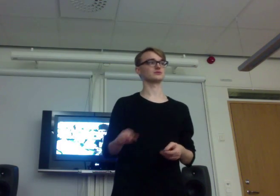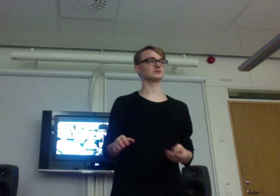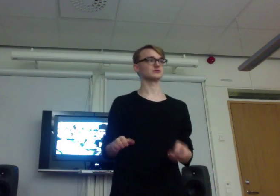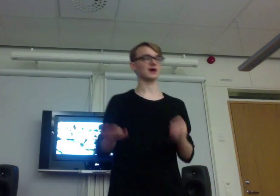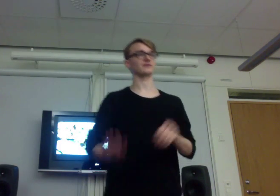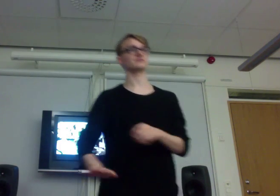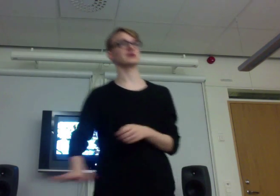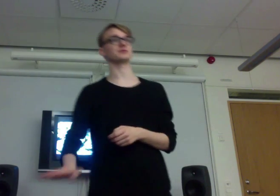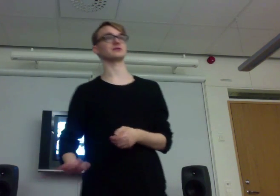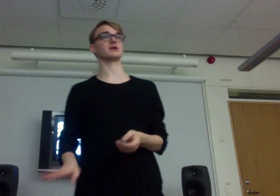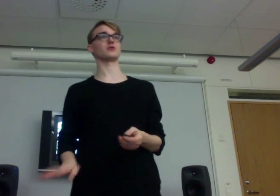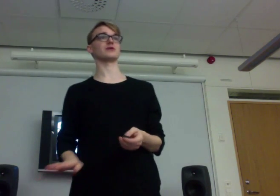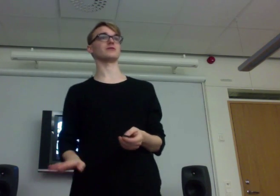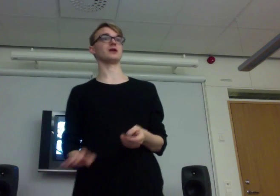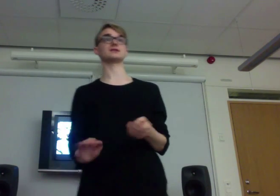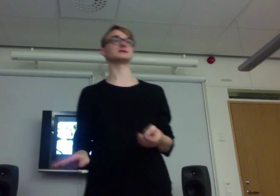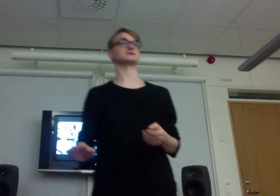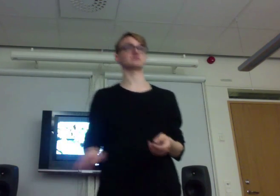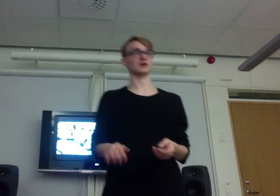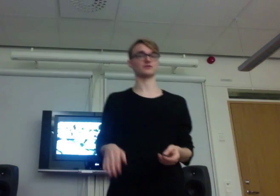And keep it at the low level, at least, at first.